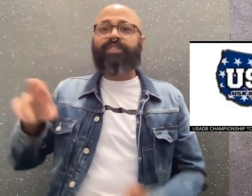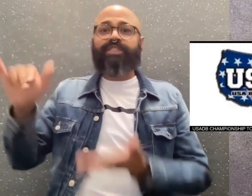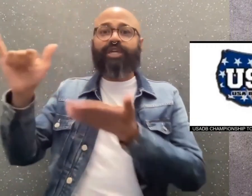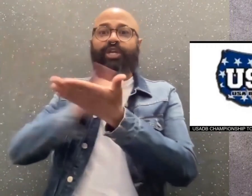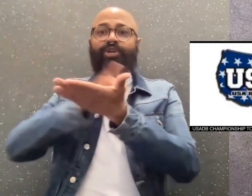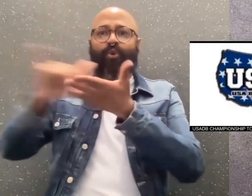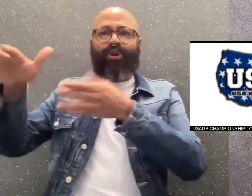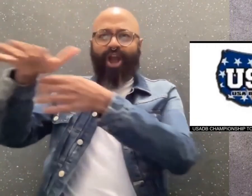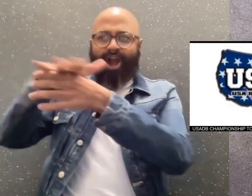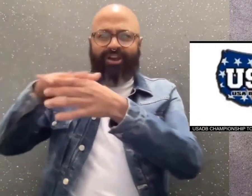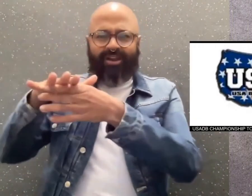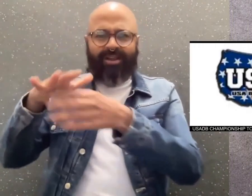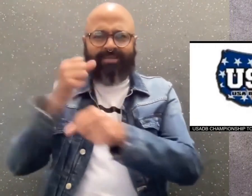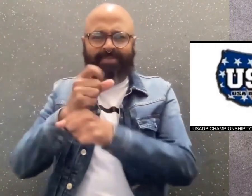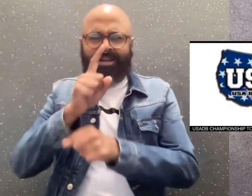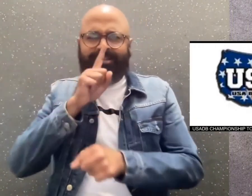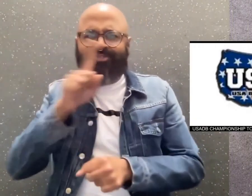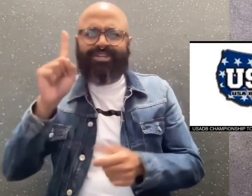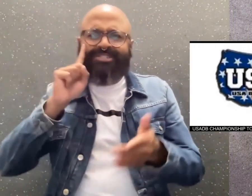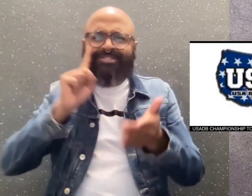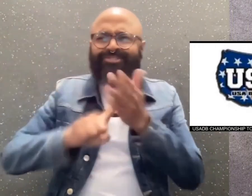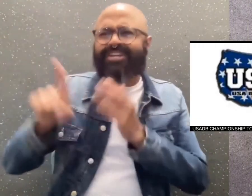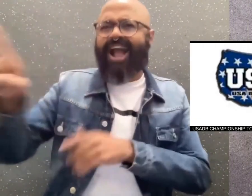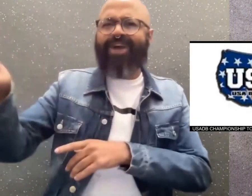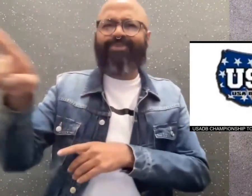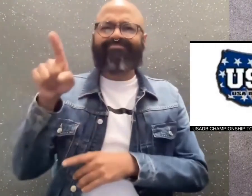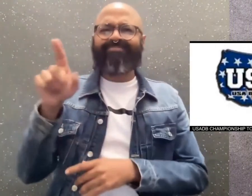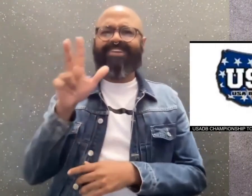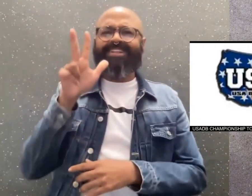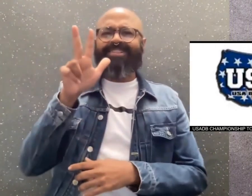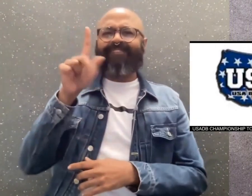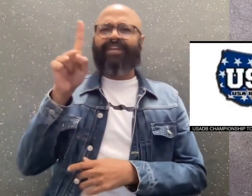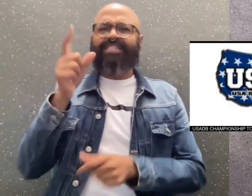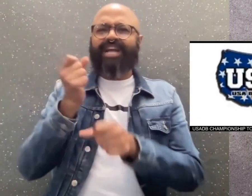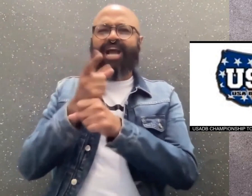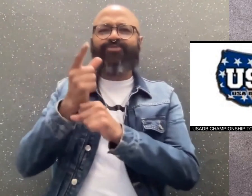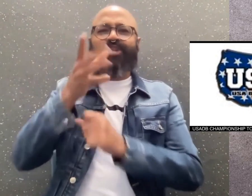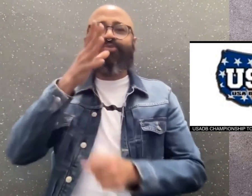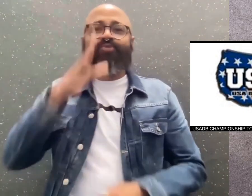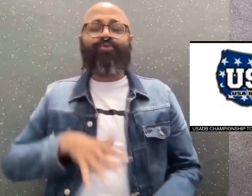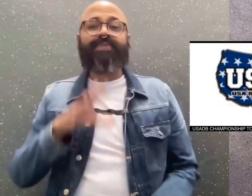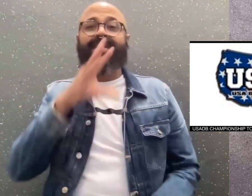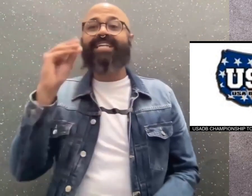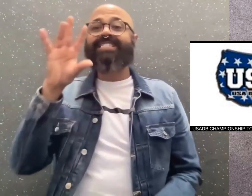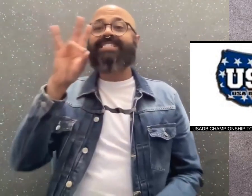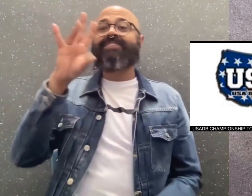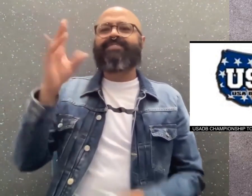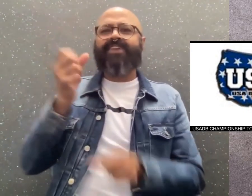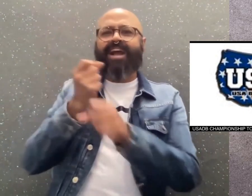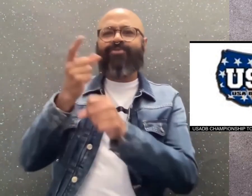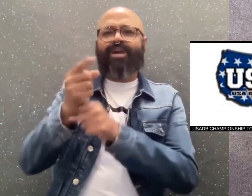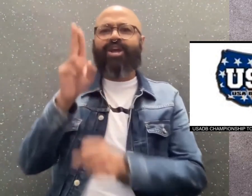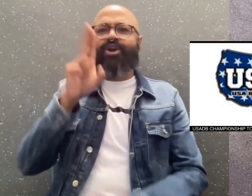If you're in the Rochester, New York area, be sure to check out the 31st Annual Women's and